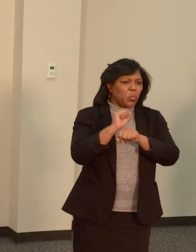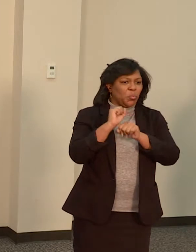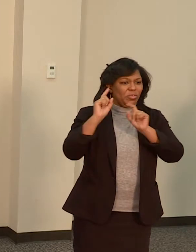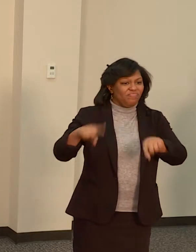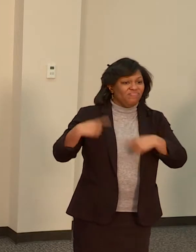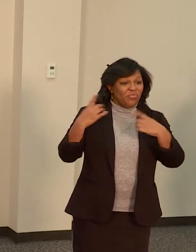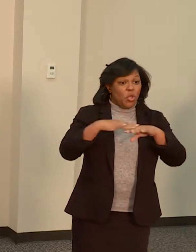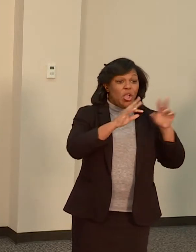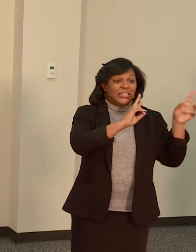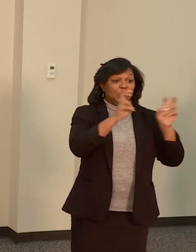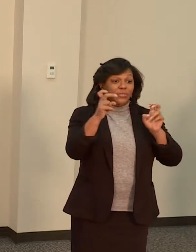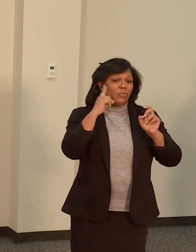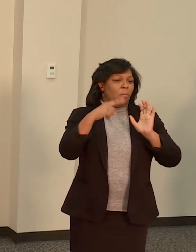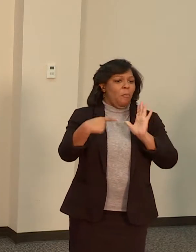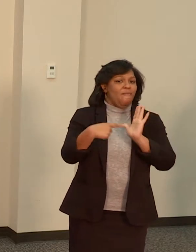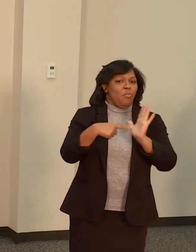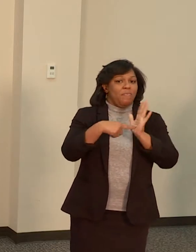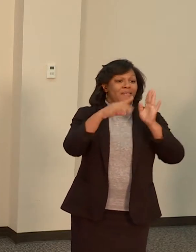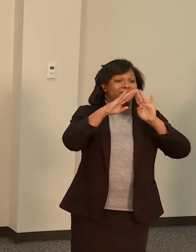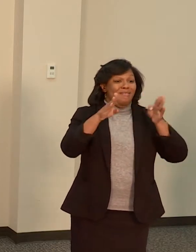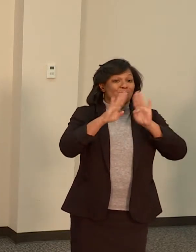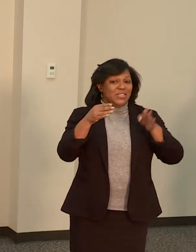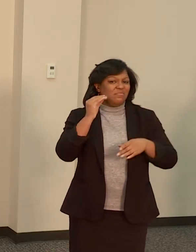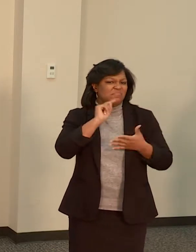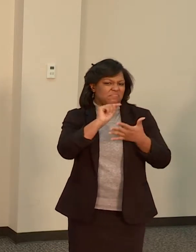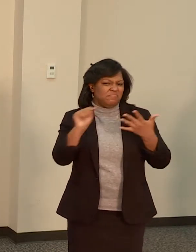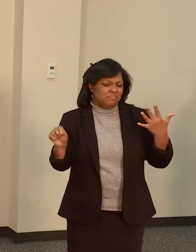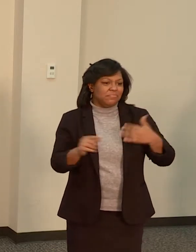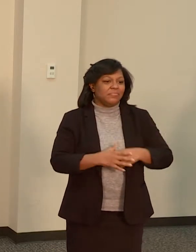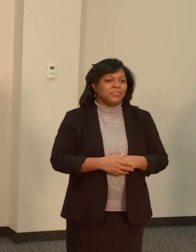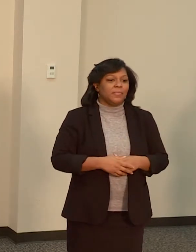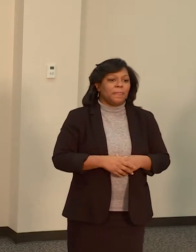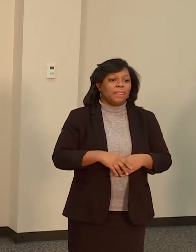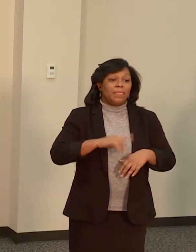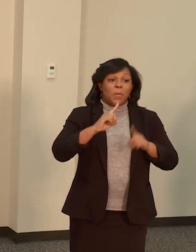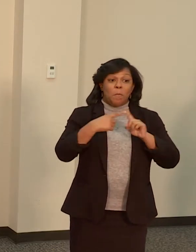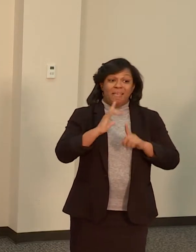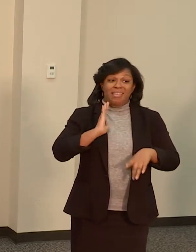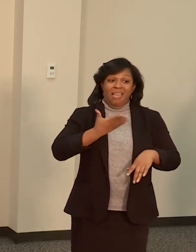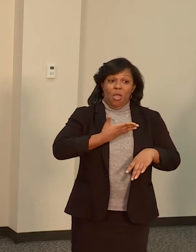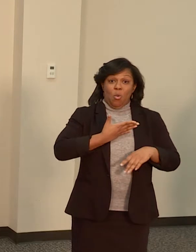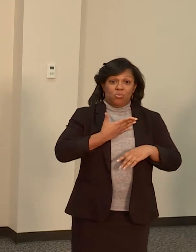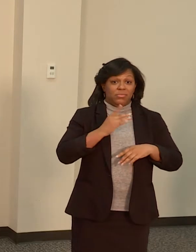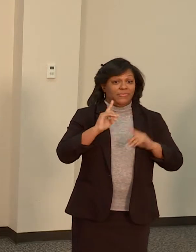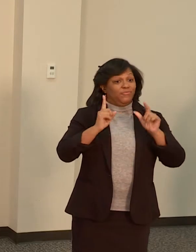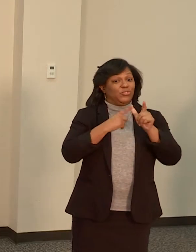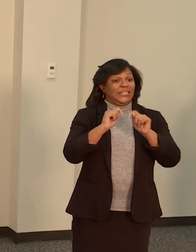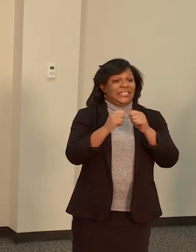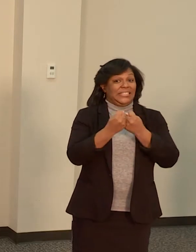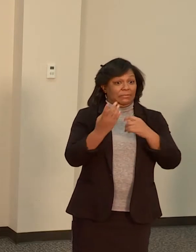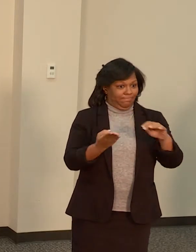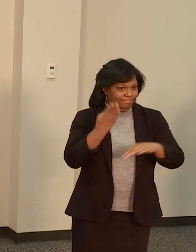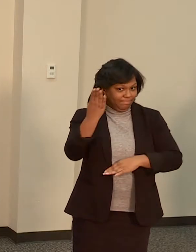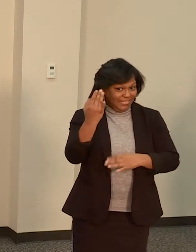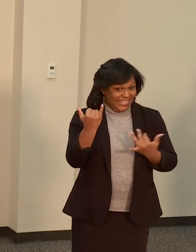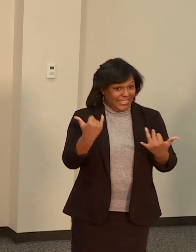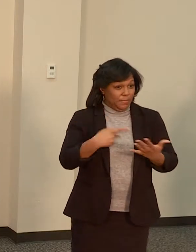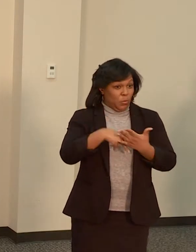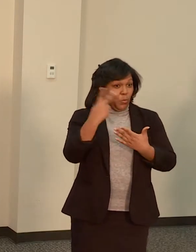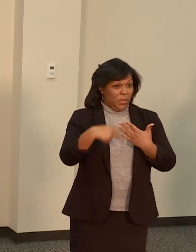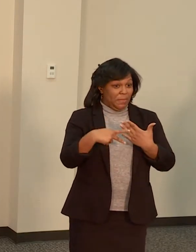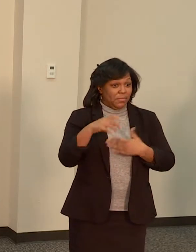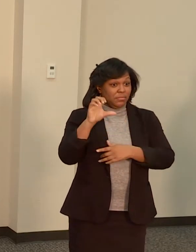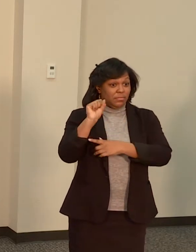housing, and our team first pitched this program of Stable Homes, Stable Schools back in 2018